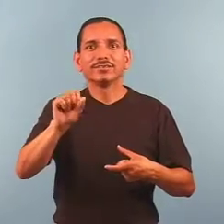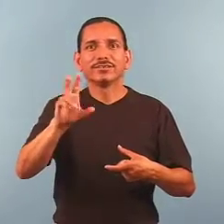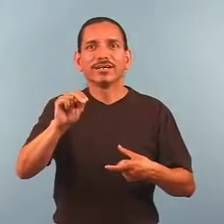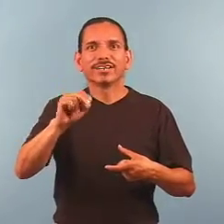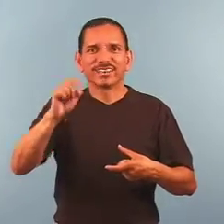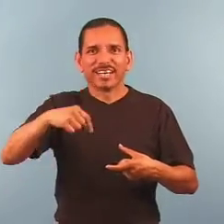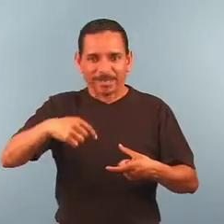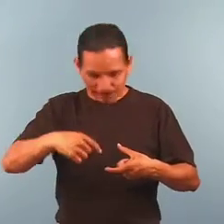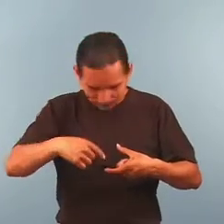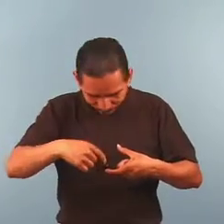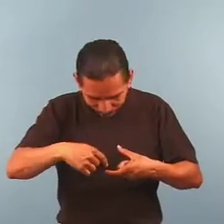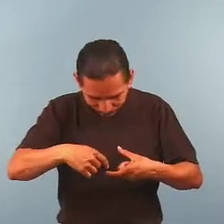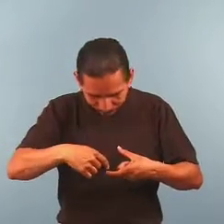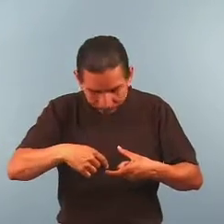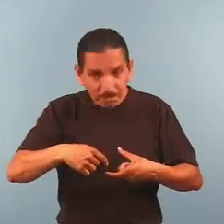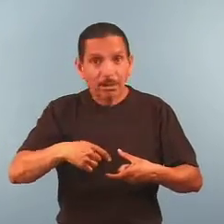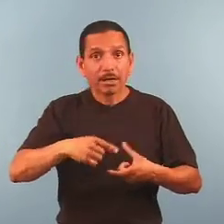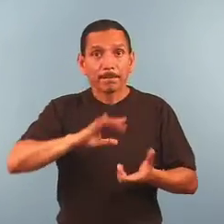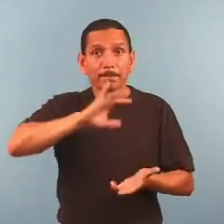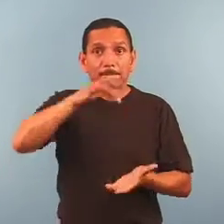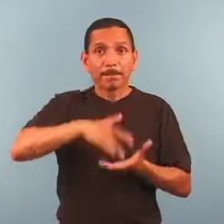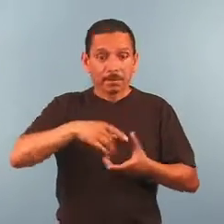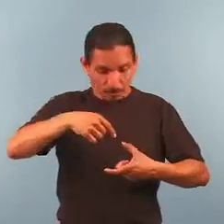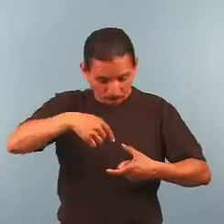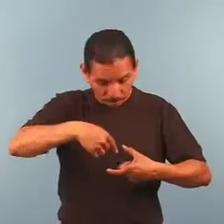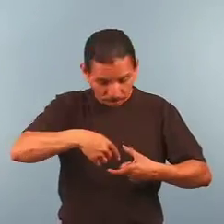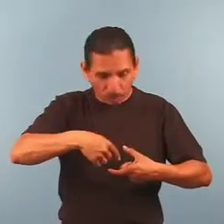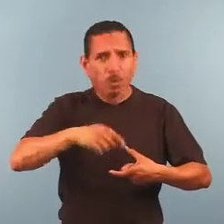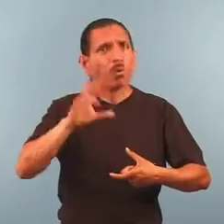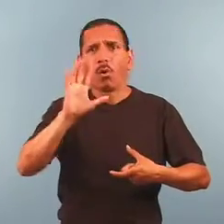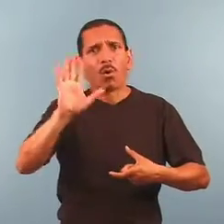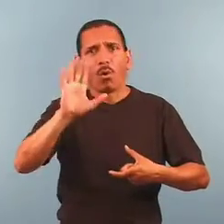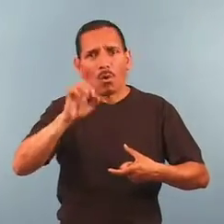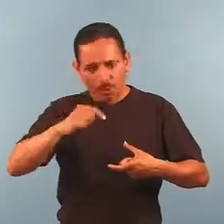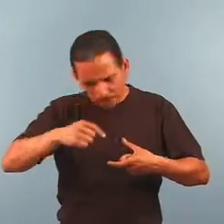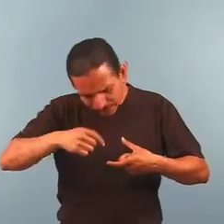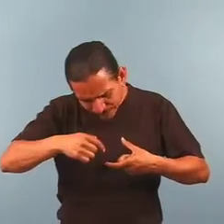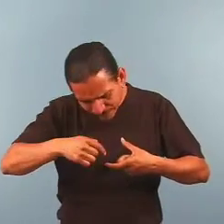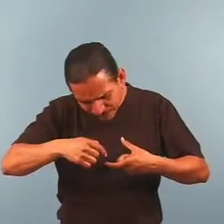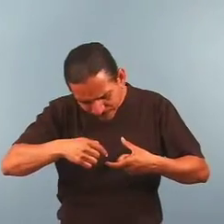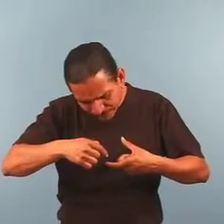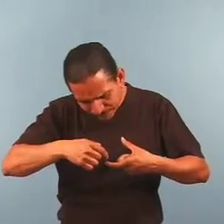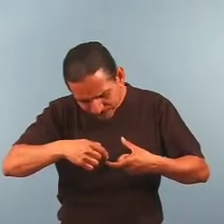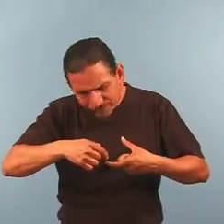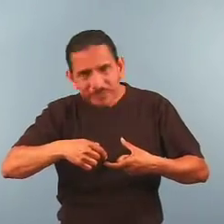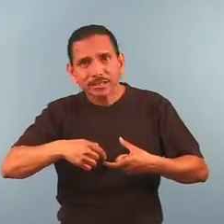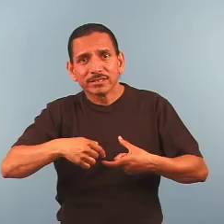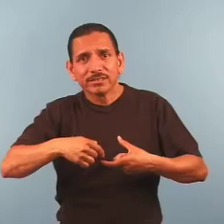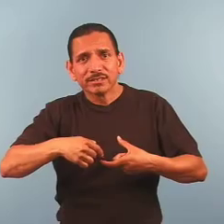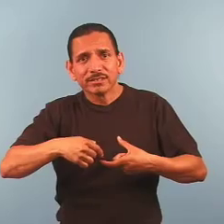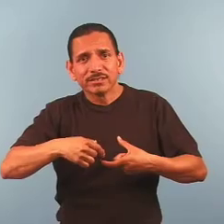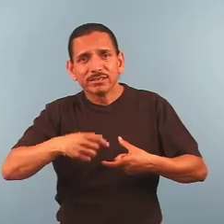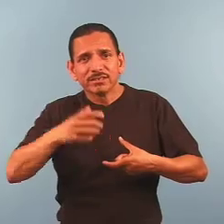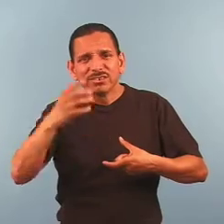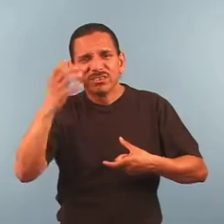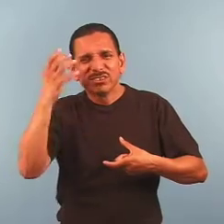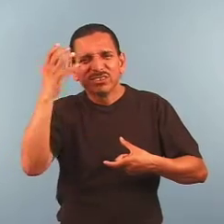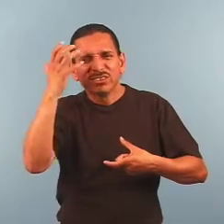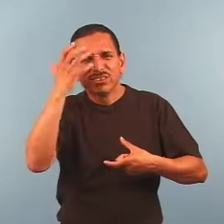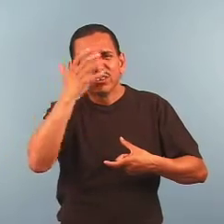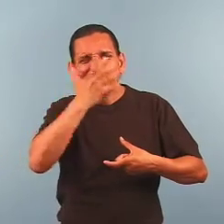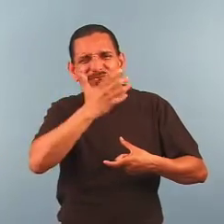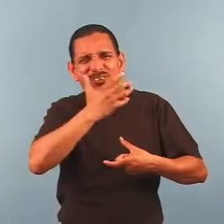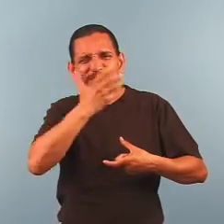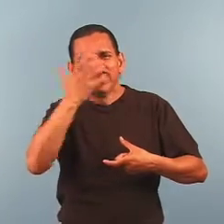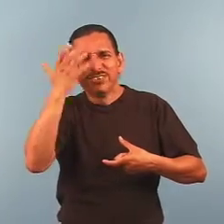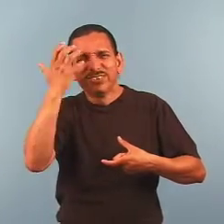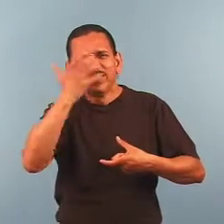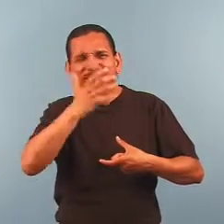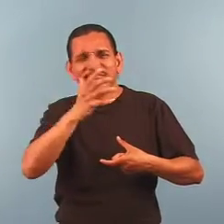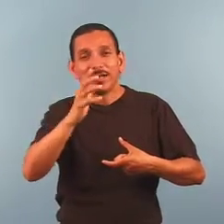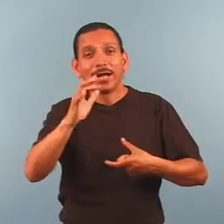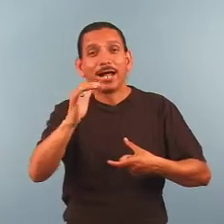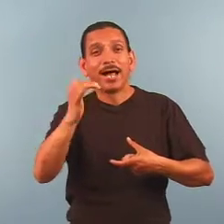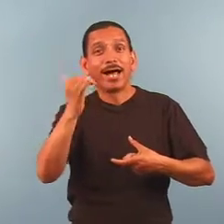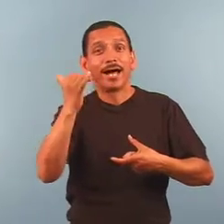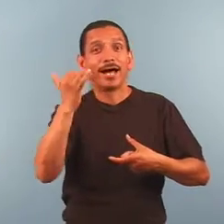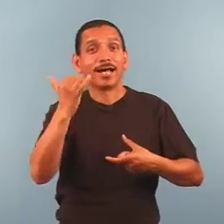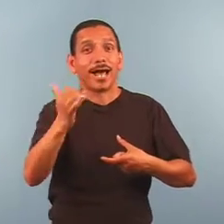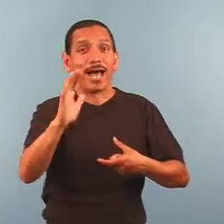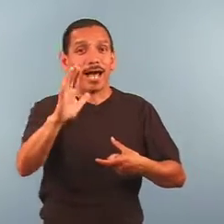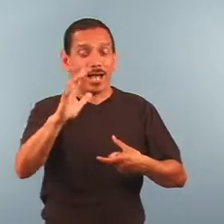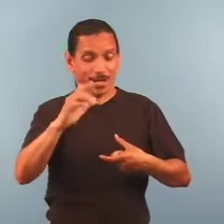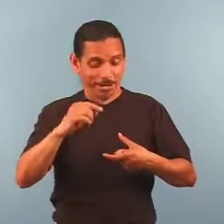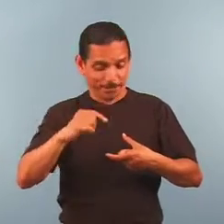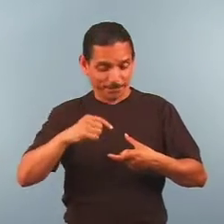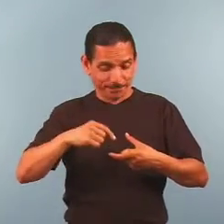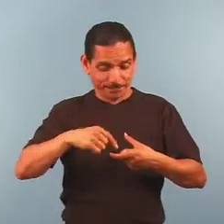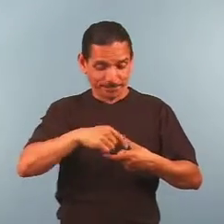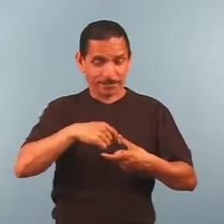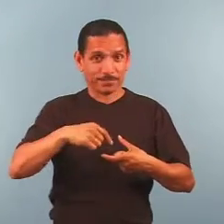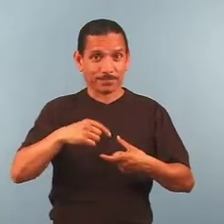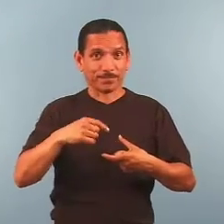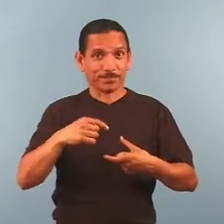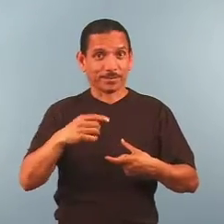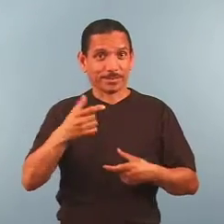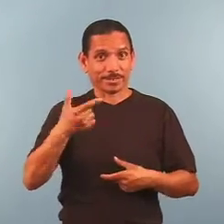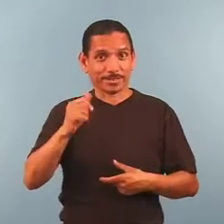stars